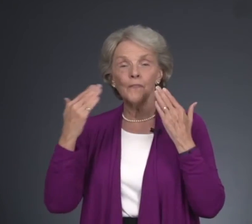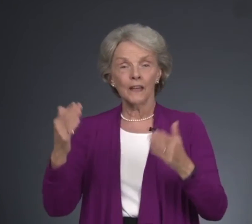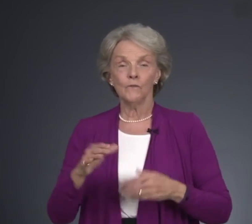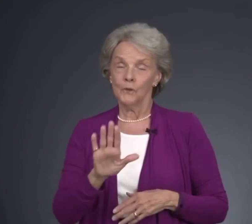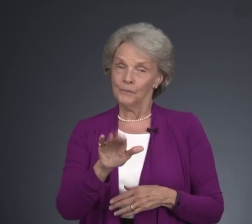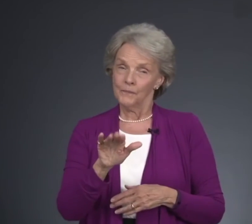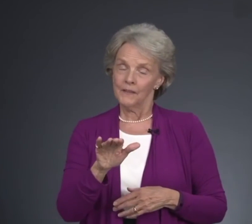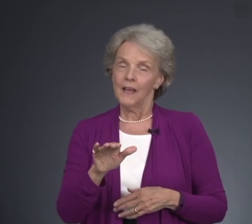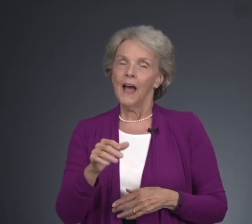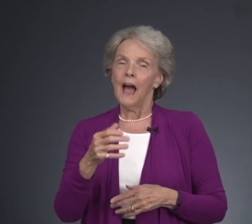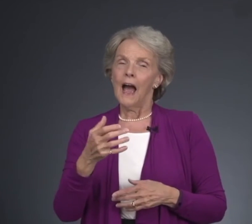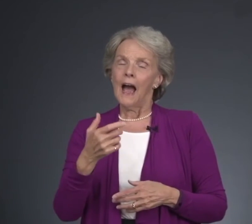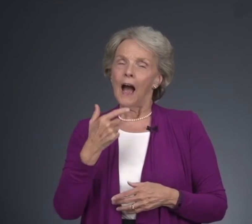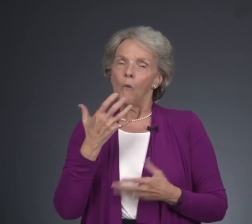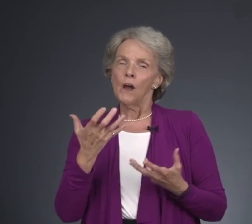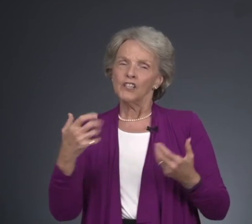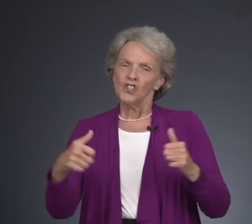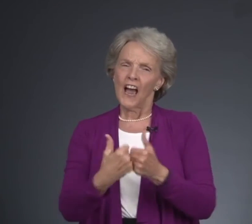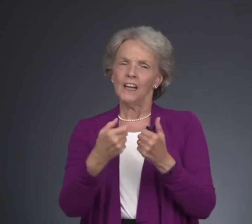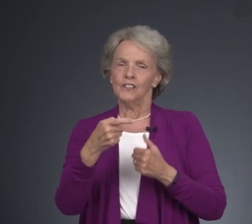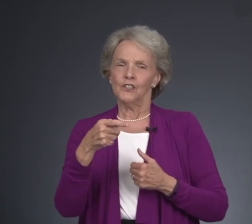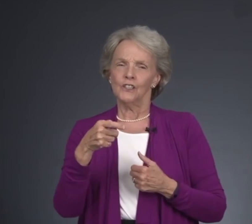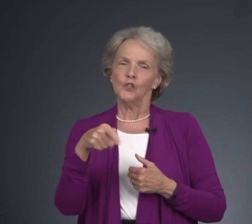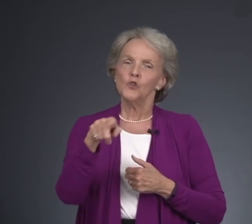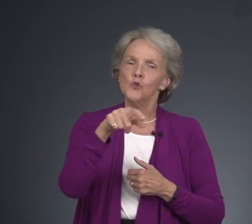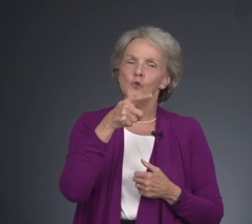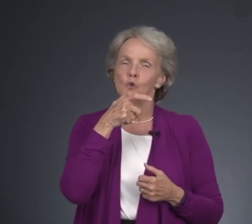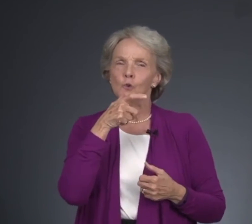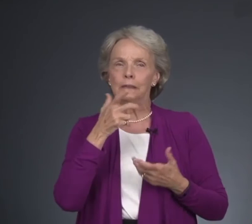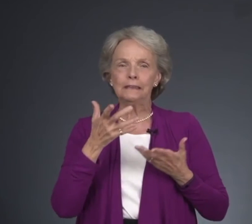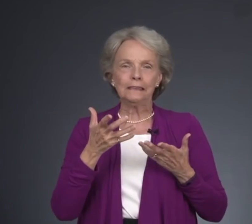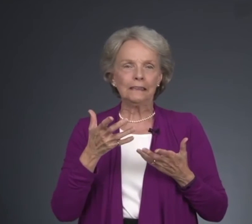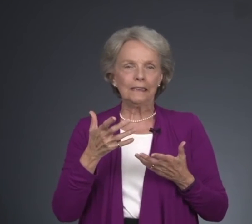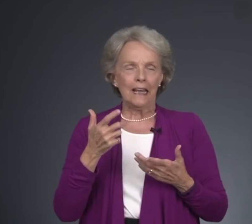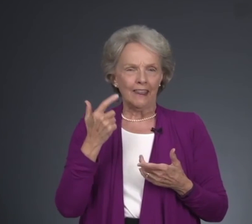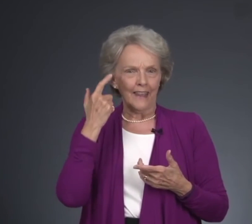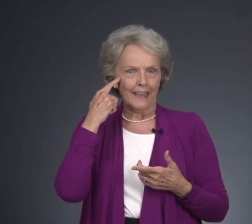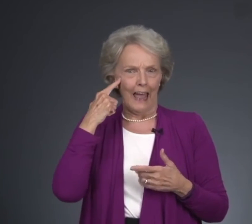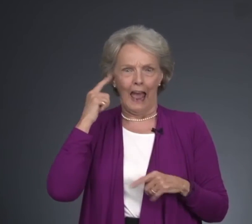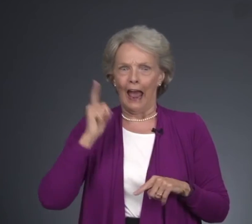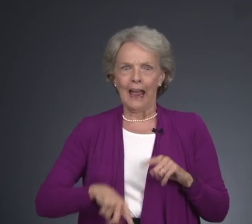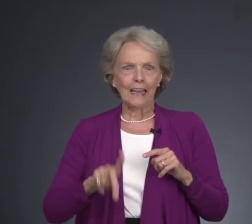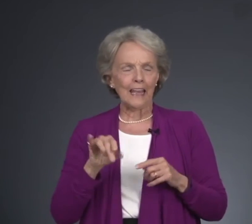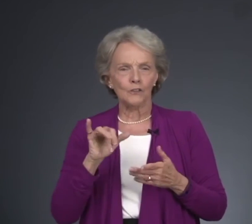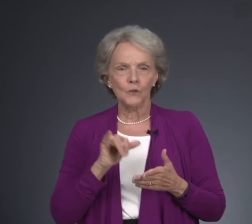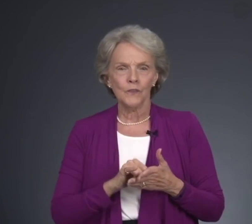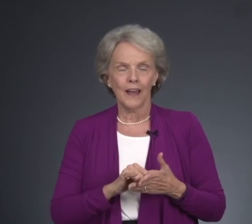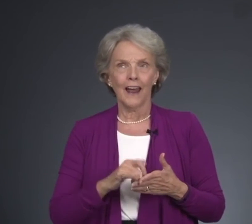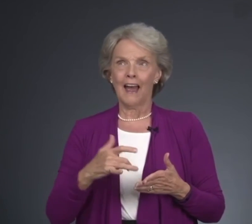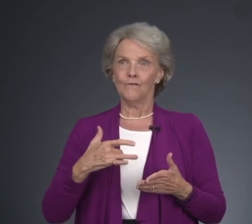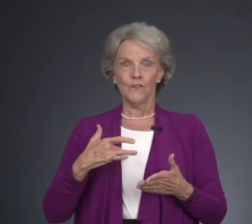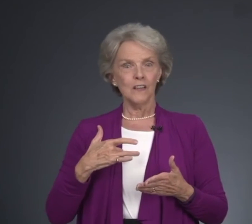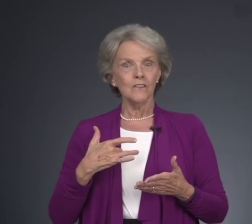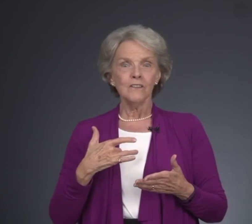I'm thankful. I want to challenge you who think, I can't do that. I feel